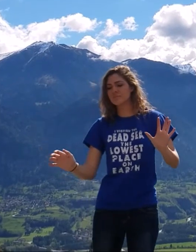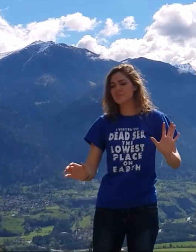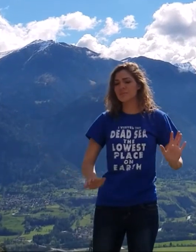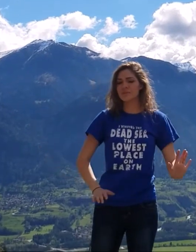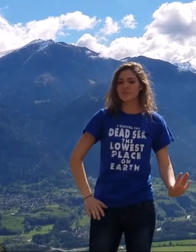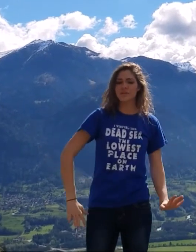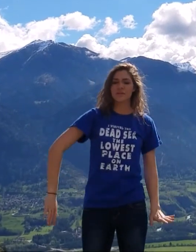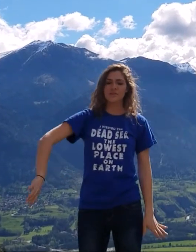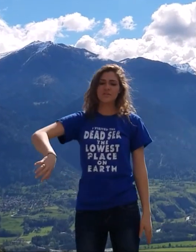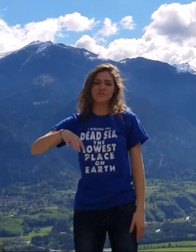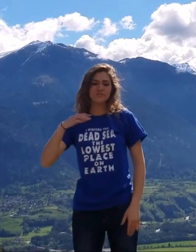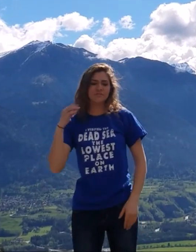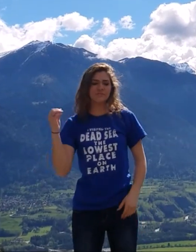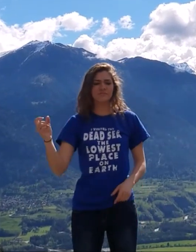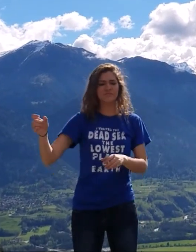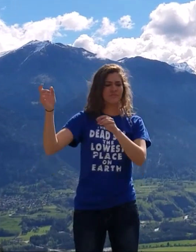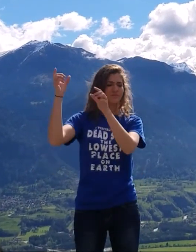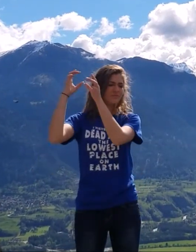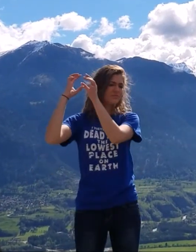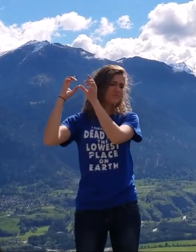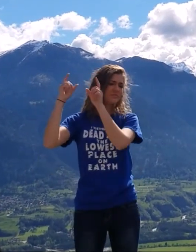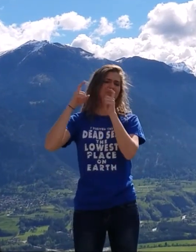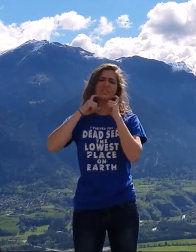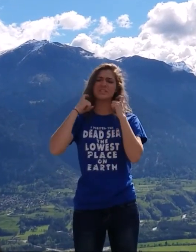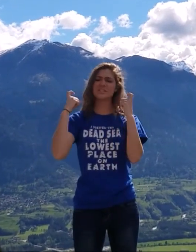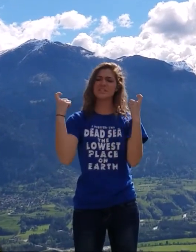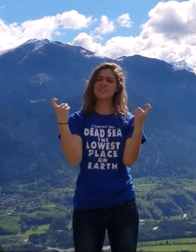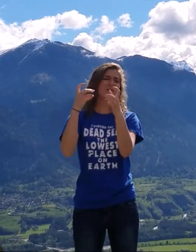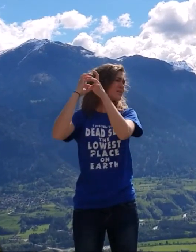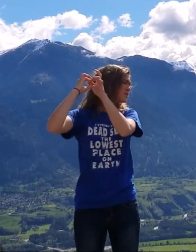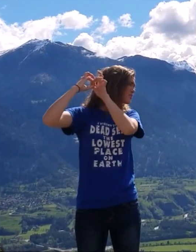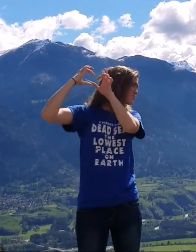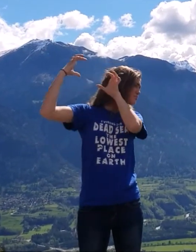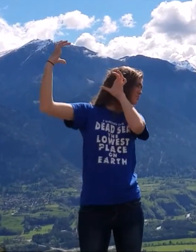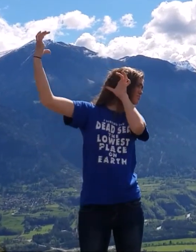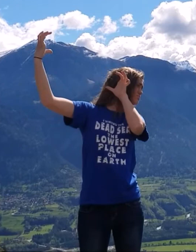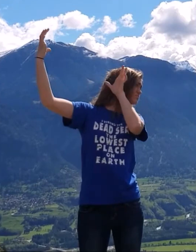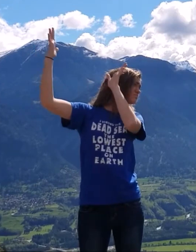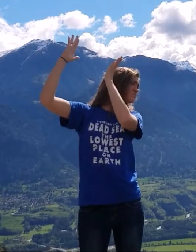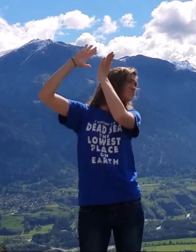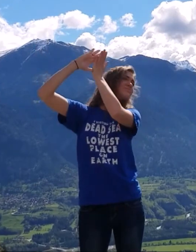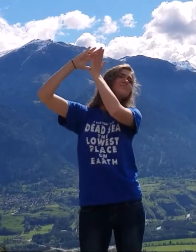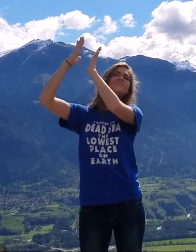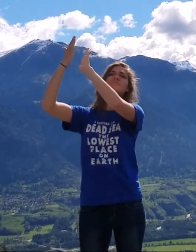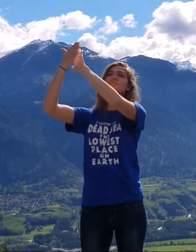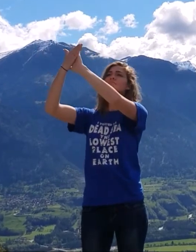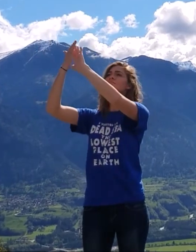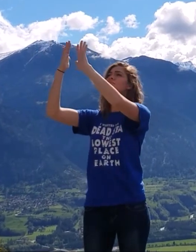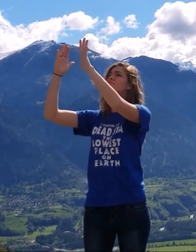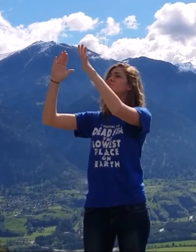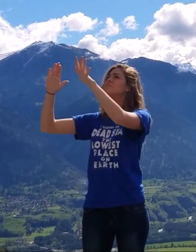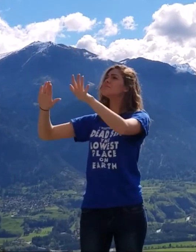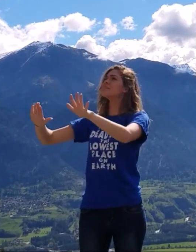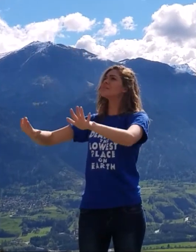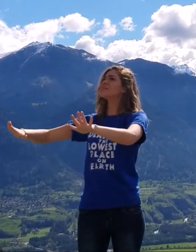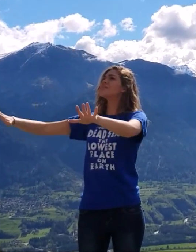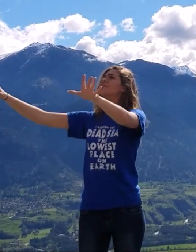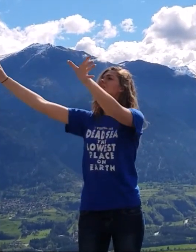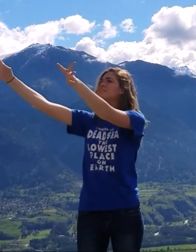Pardon for sin and the peace that endureth